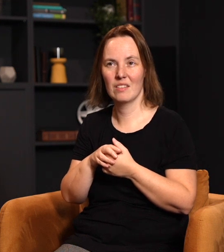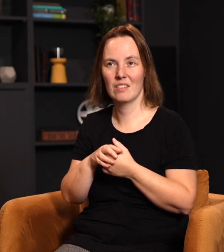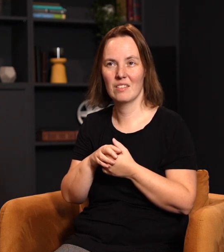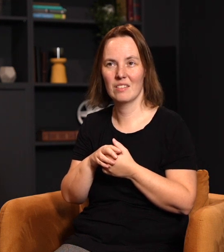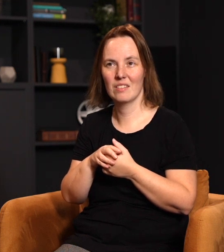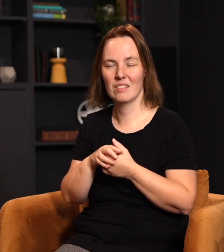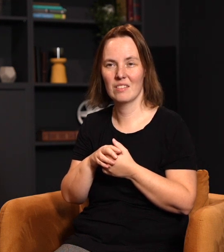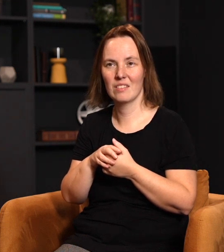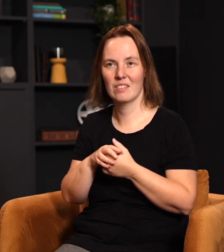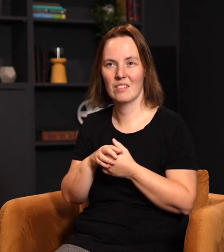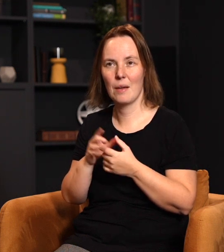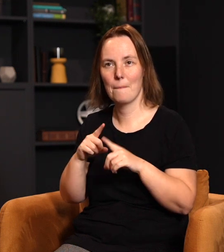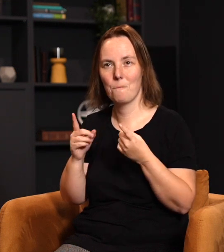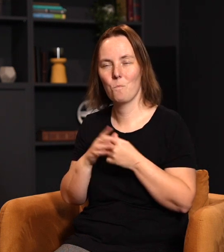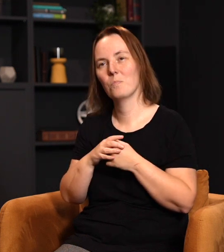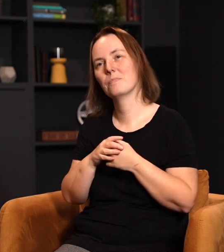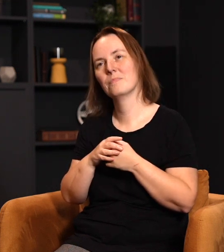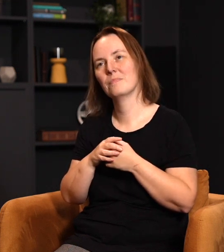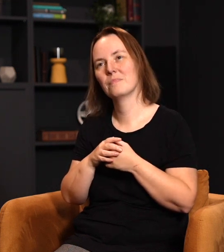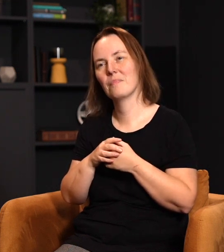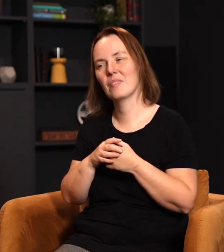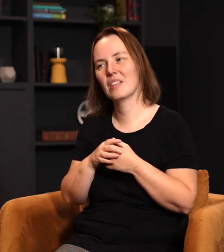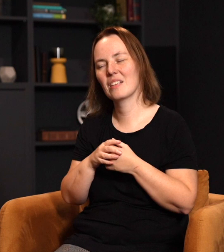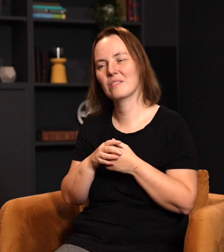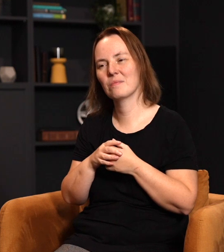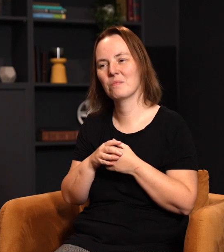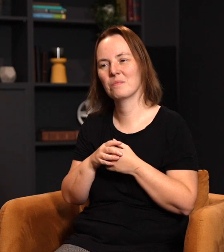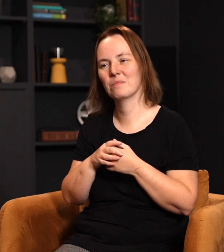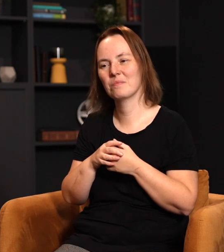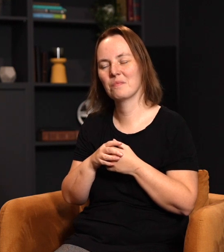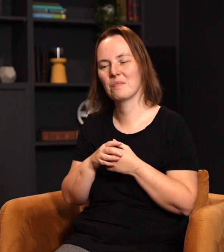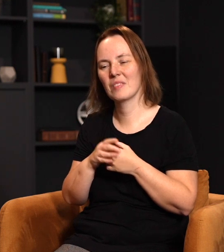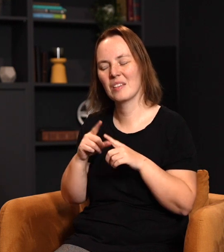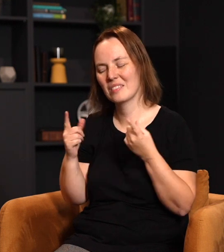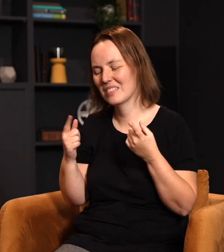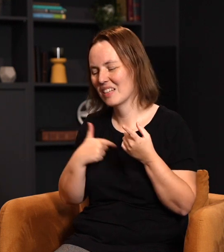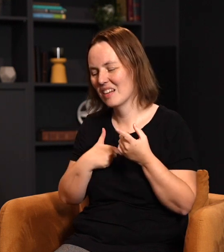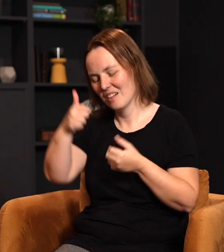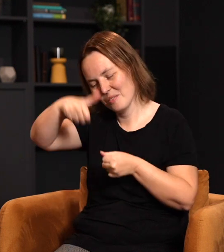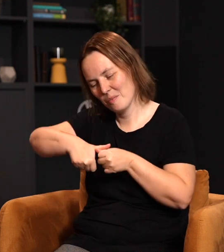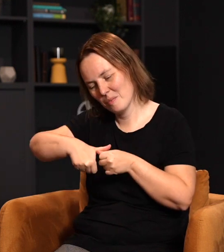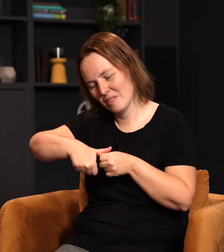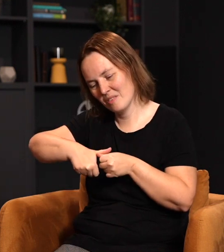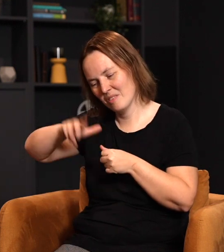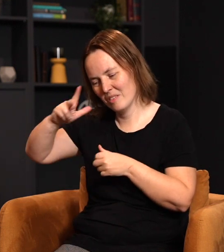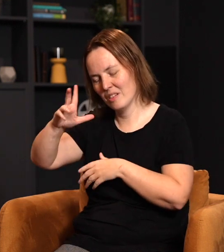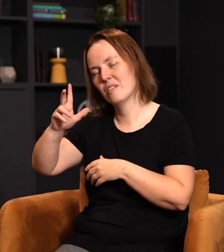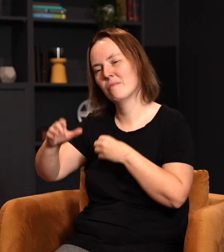All in favor? Aye. I mean, there's nothing profound. But I can remember after three